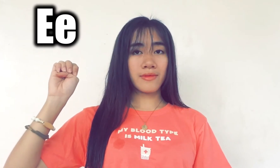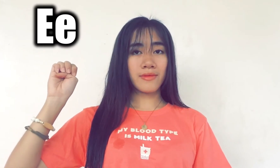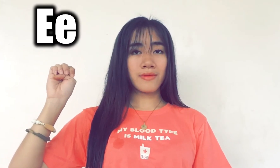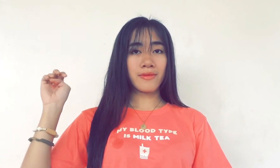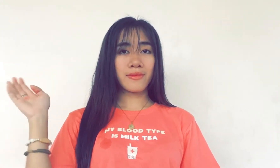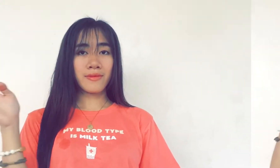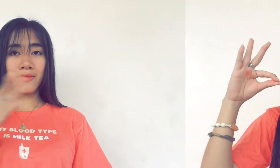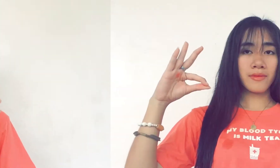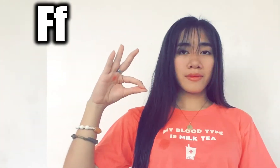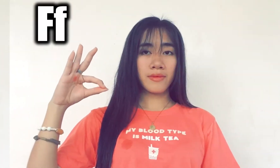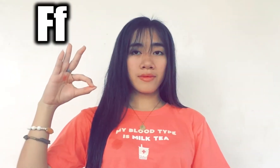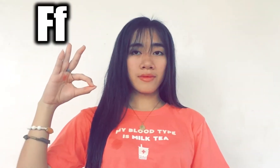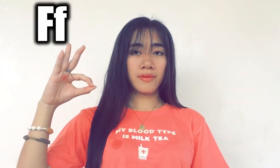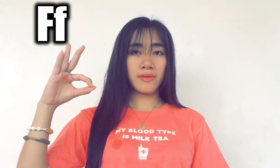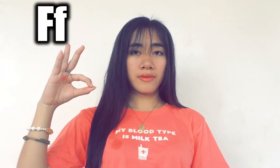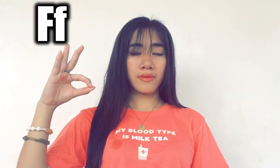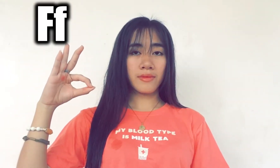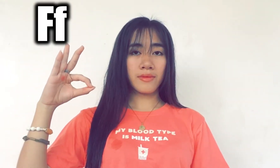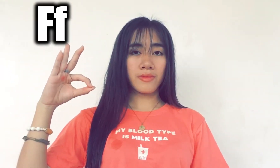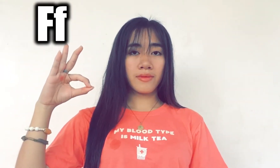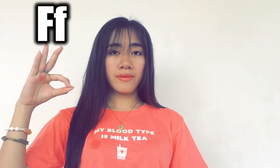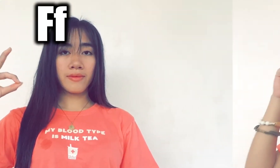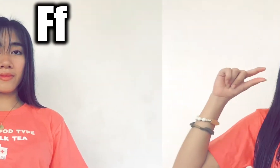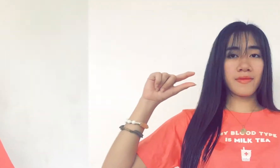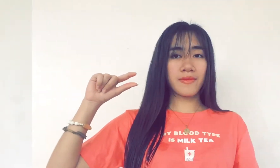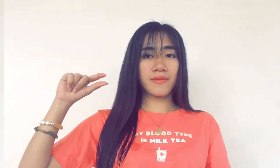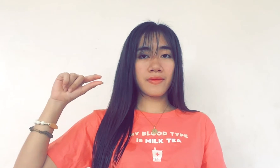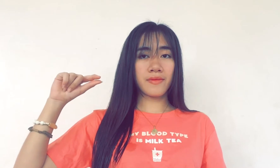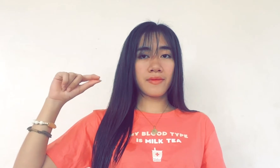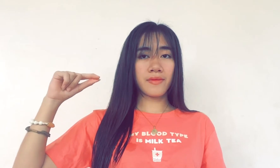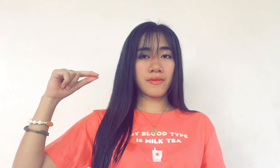F, G,